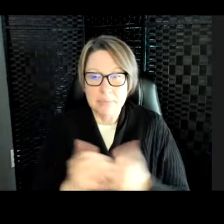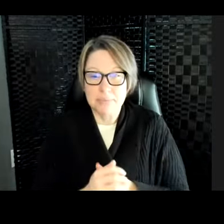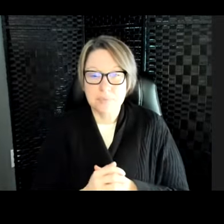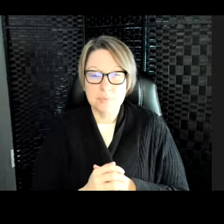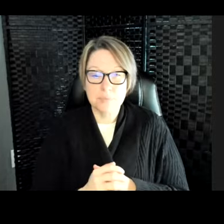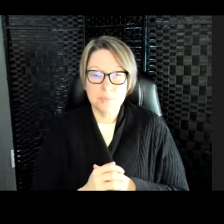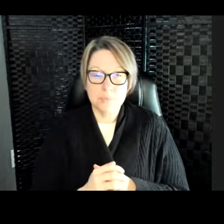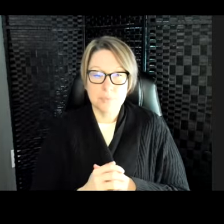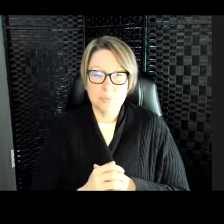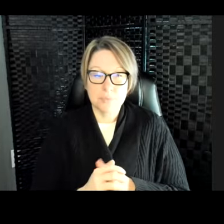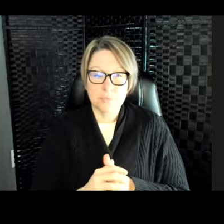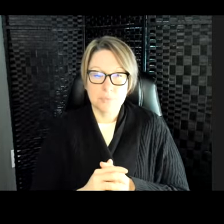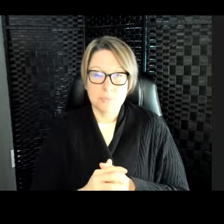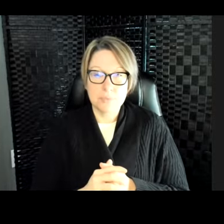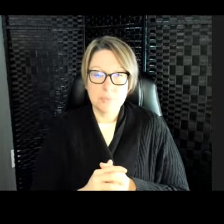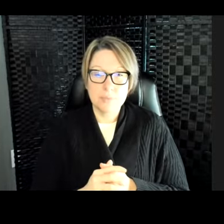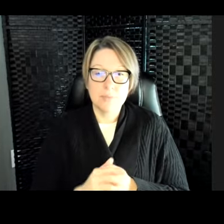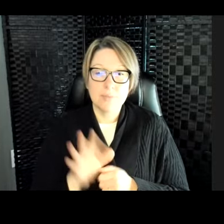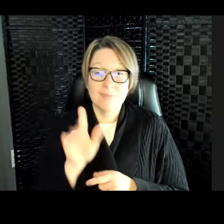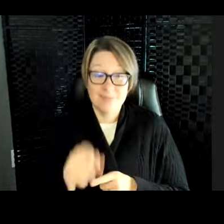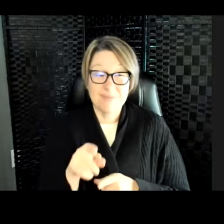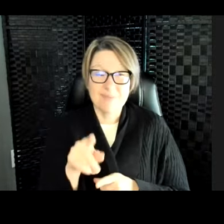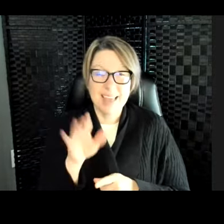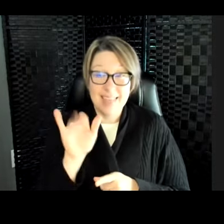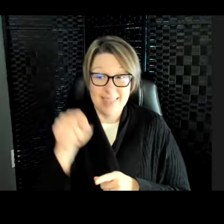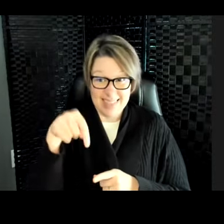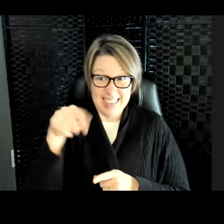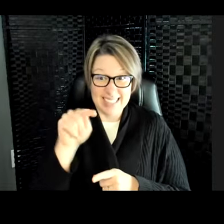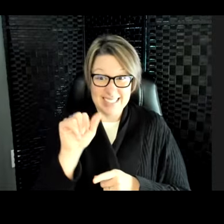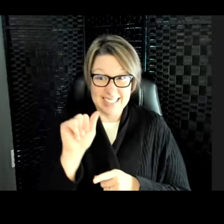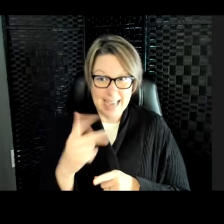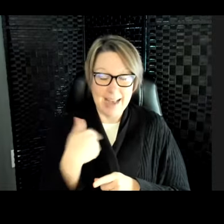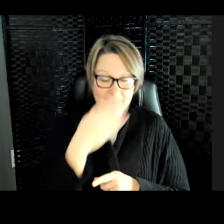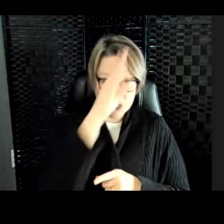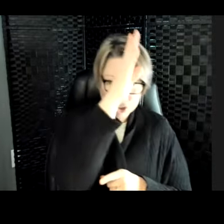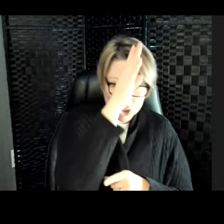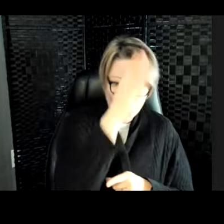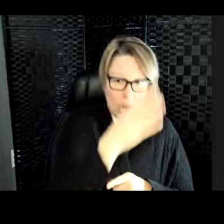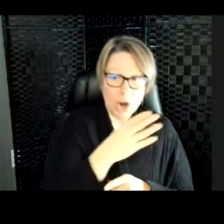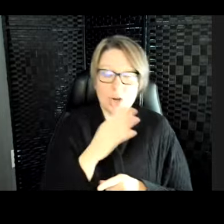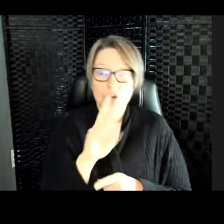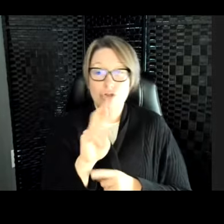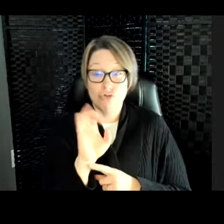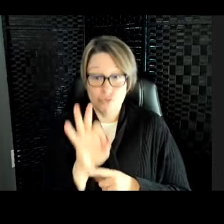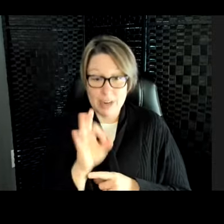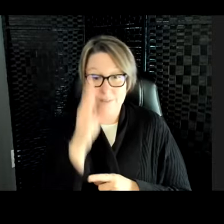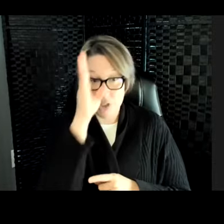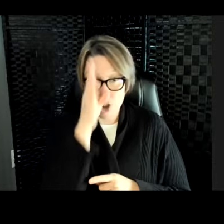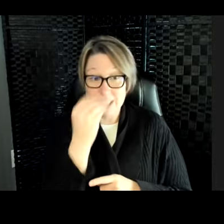That's a question we always get in this tank. In this tank, yes, there are sharks. And those reef sharks do eat fish. But they do